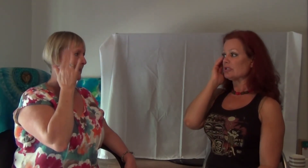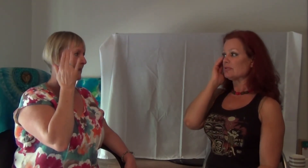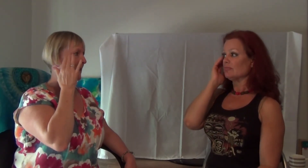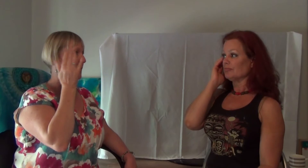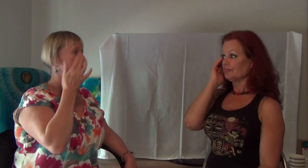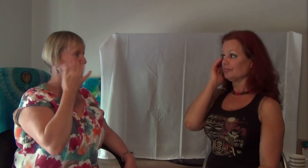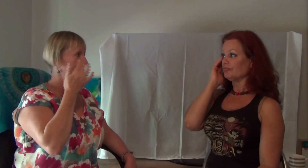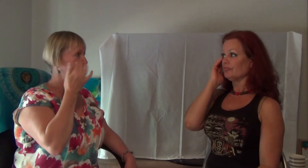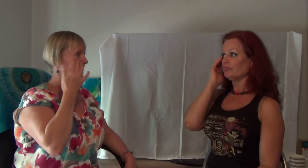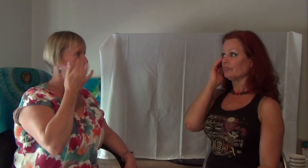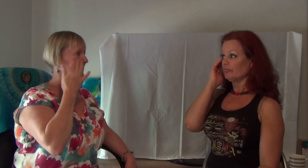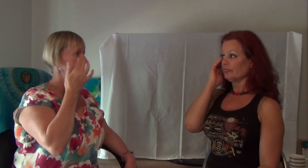That were trapped there.